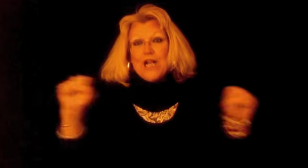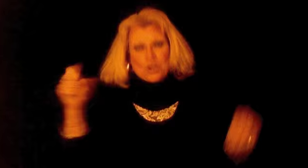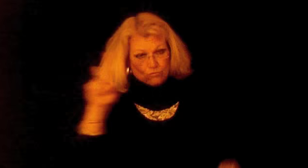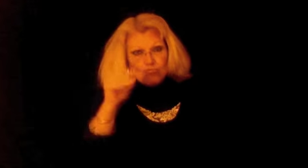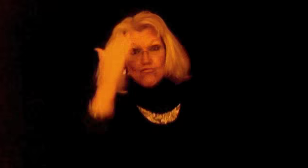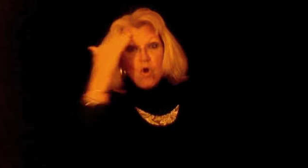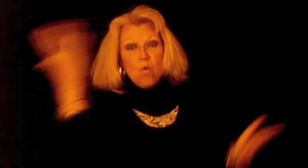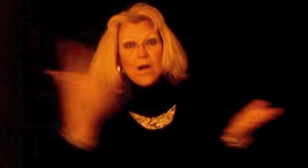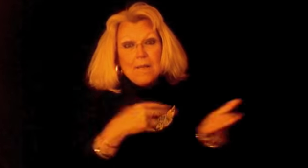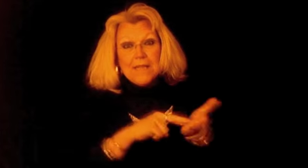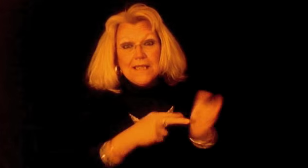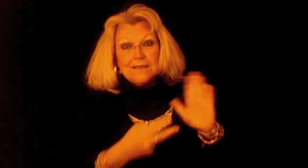Do you know what I mean?